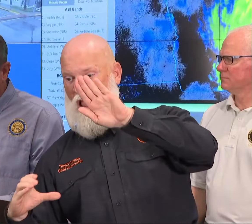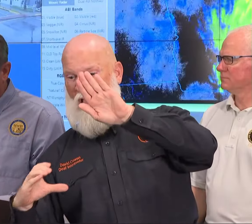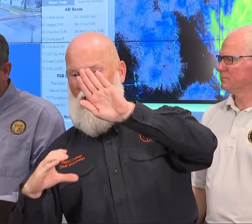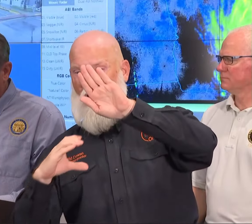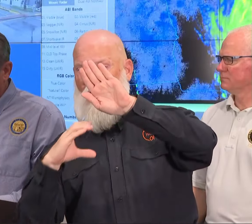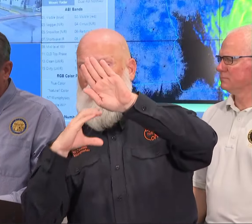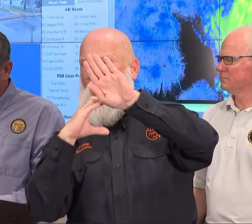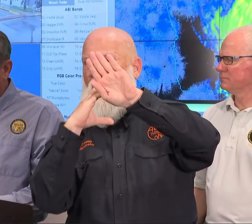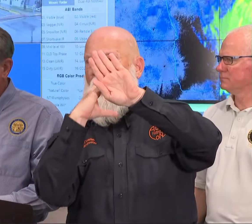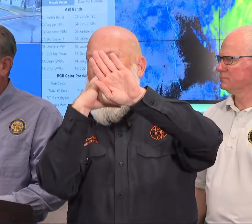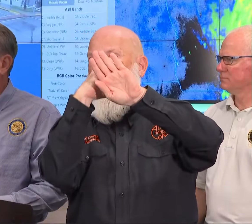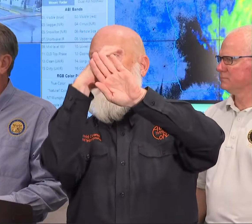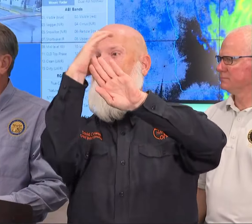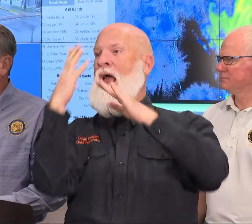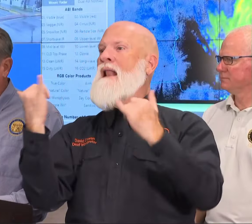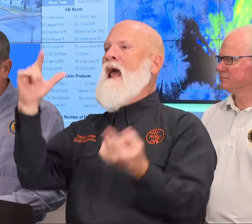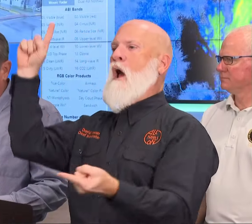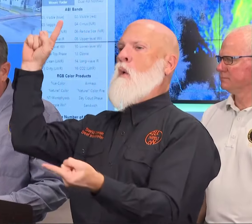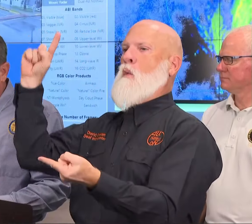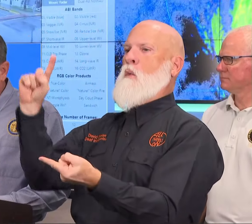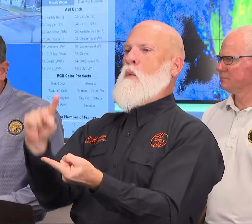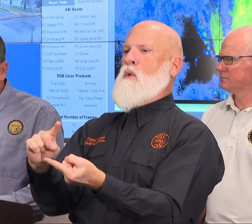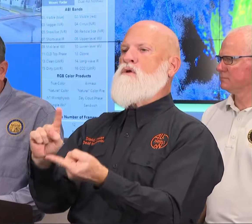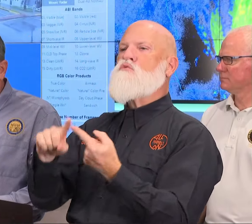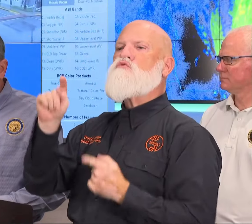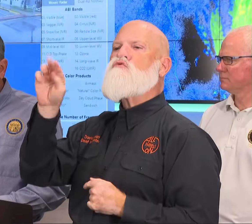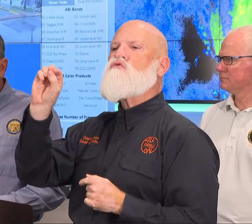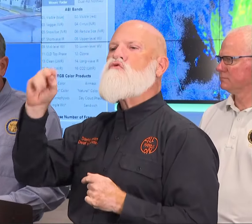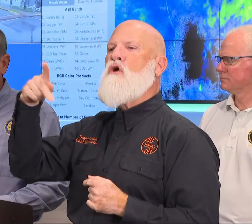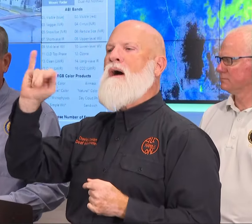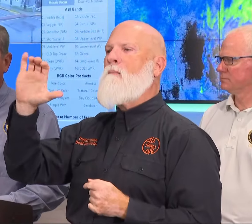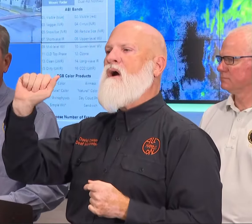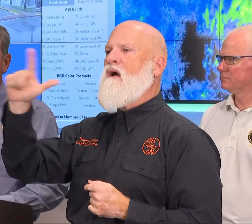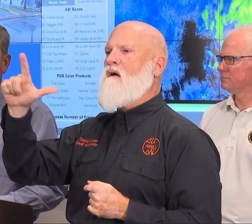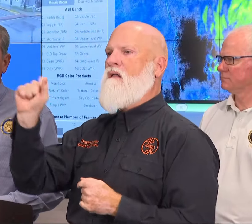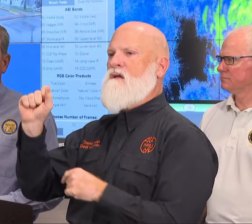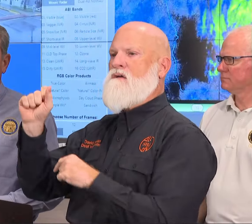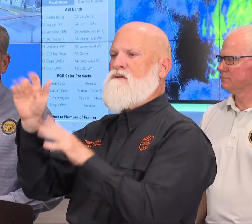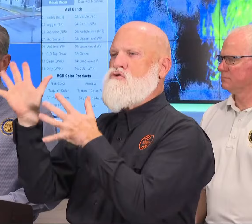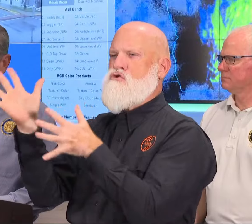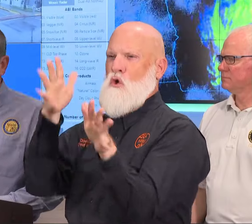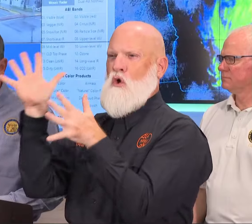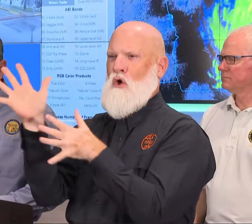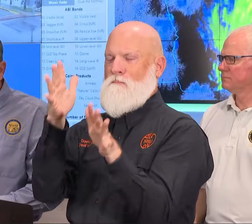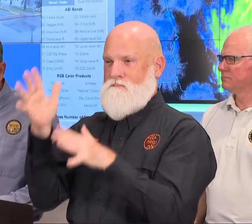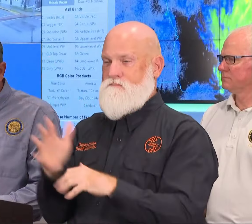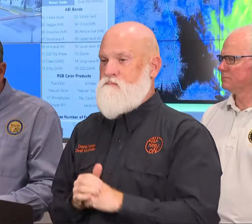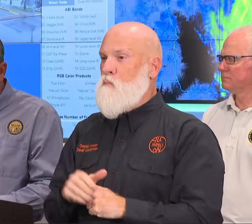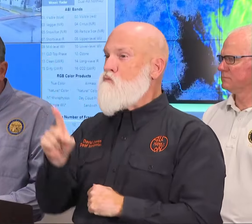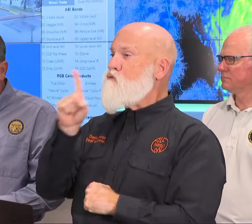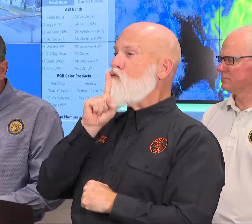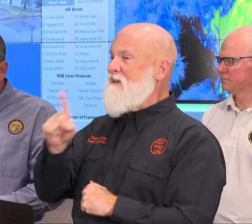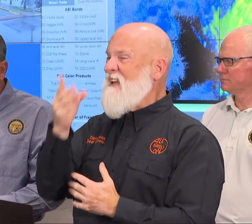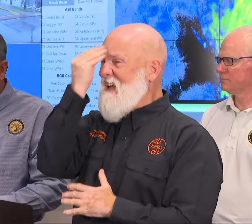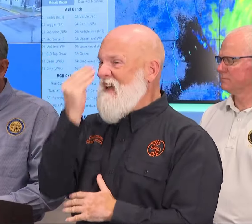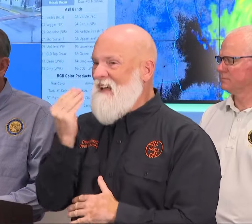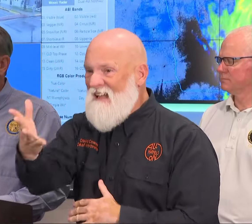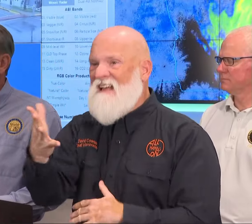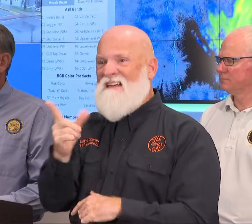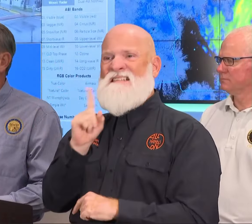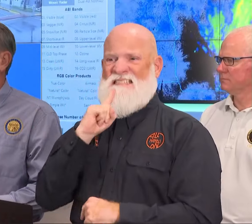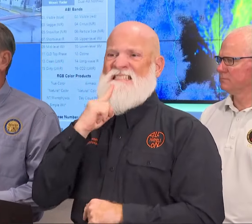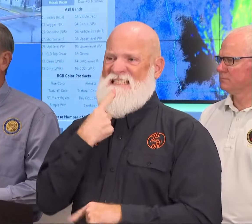storm we've had a heavy impact on southeast Georgia with heavy winds and certainly a lot of rainfall